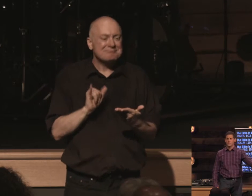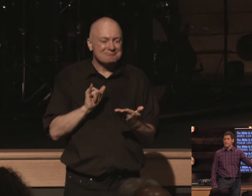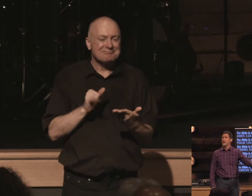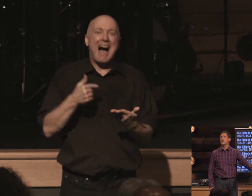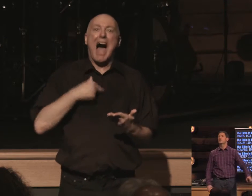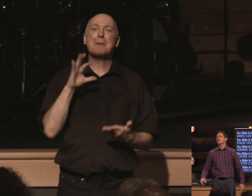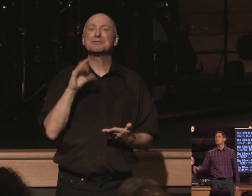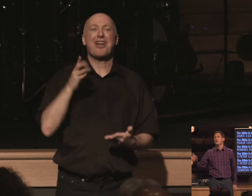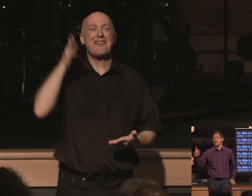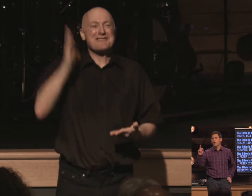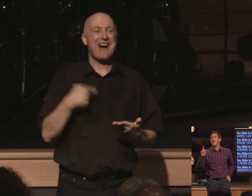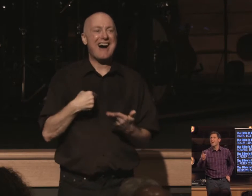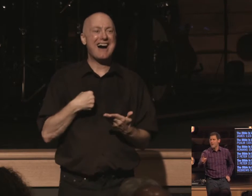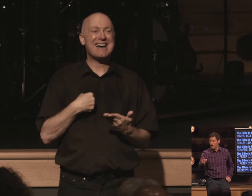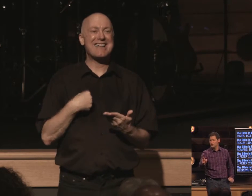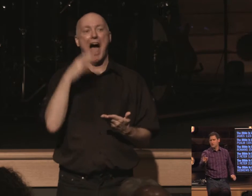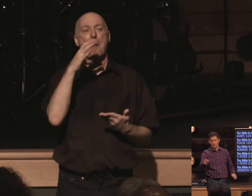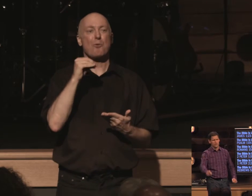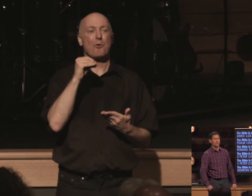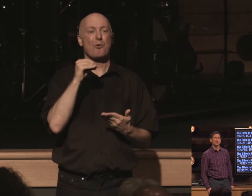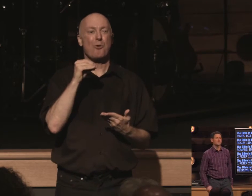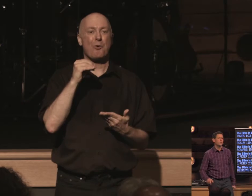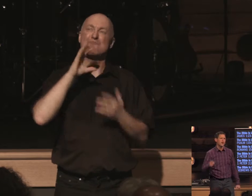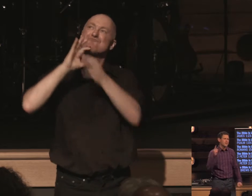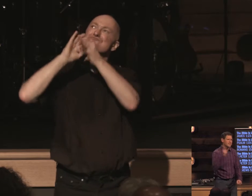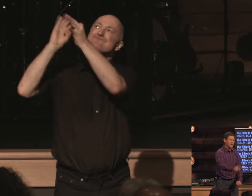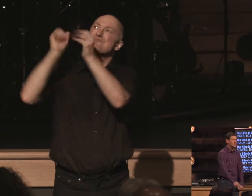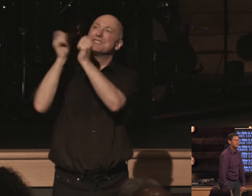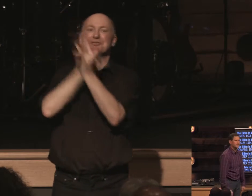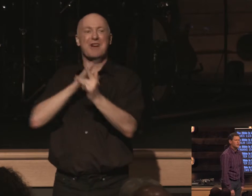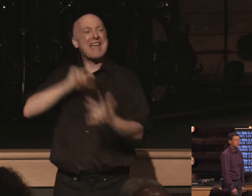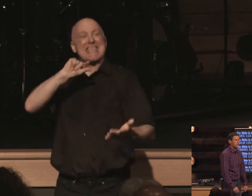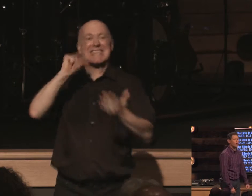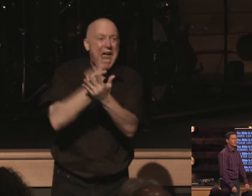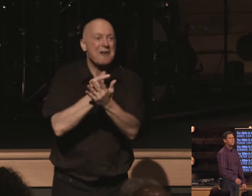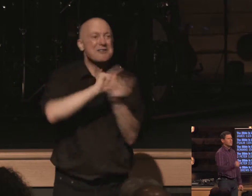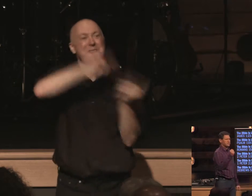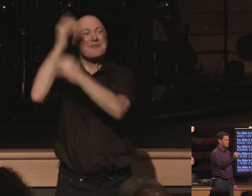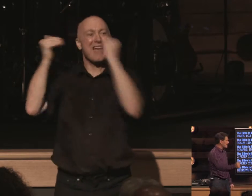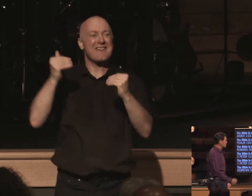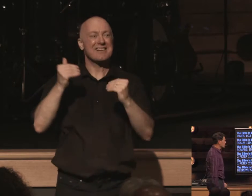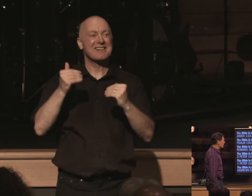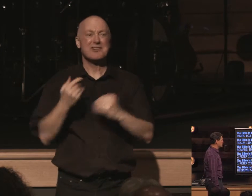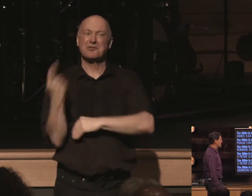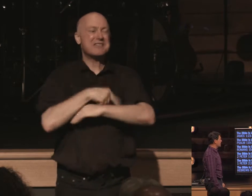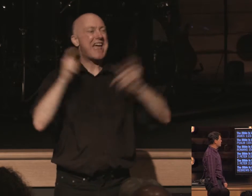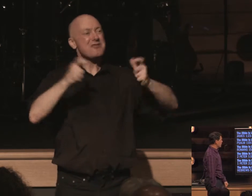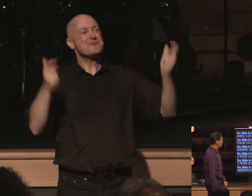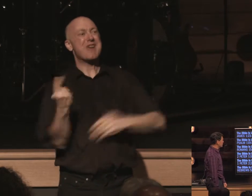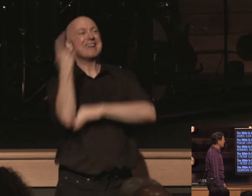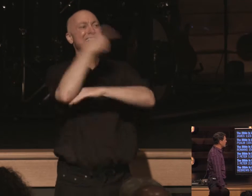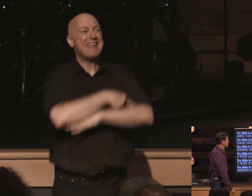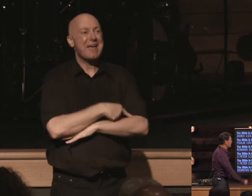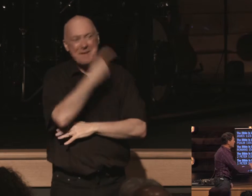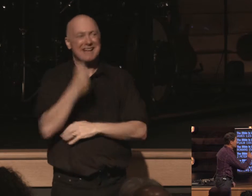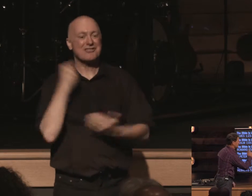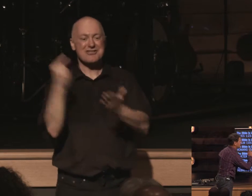living god you are a co-heir of jesus christ you are guaranteeing glory that today's a great day in the reality of the gospel it